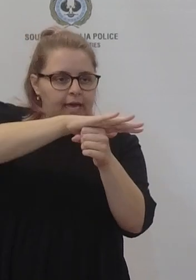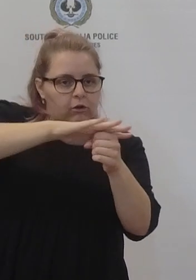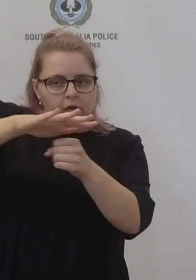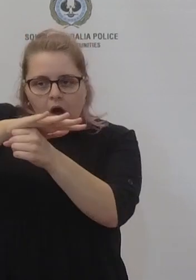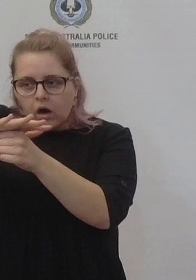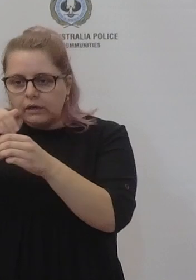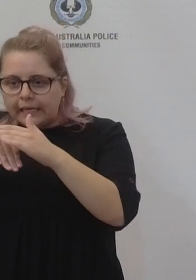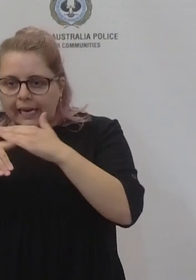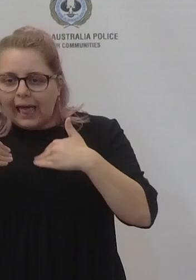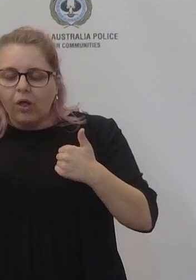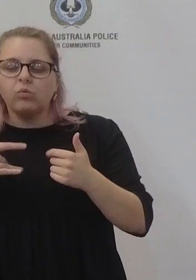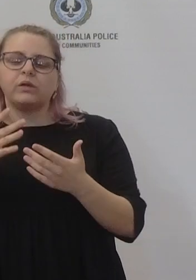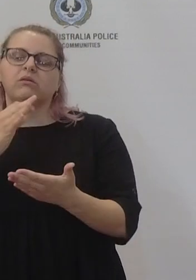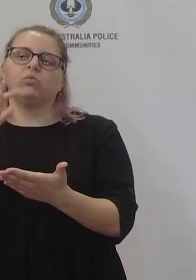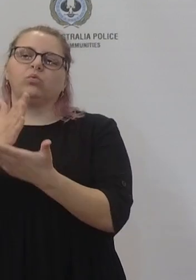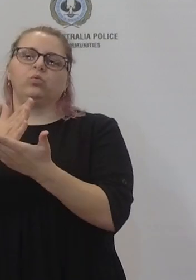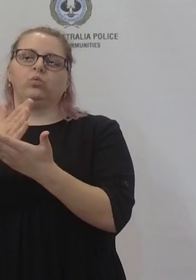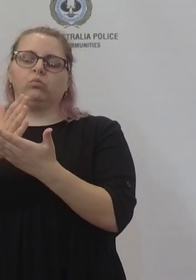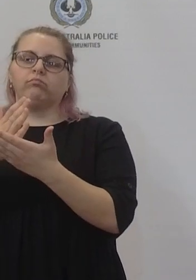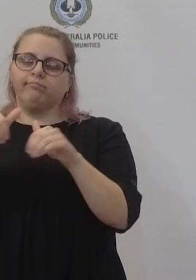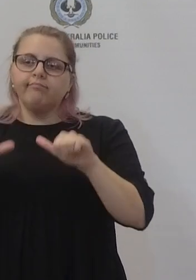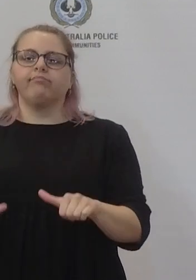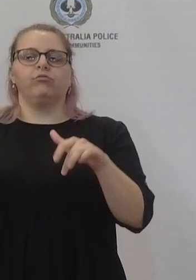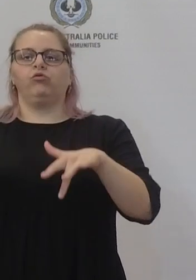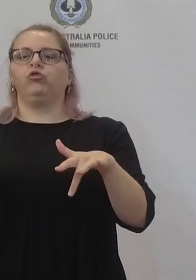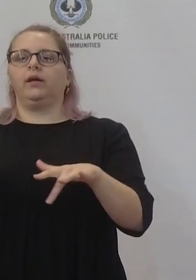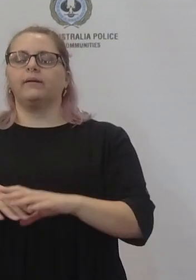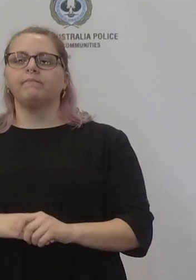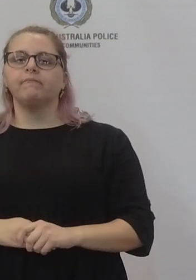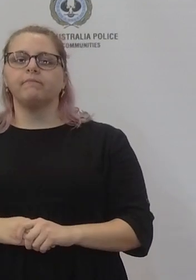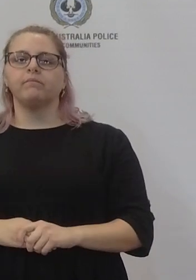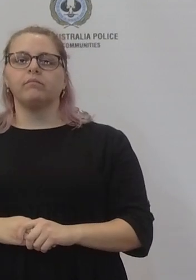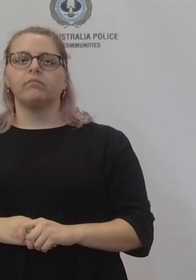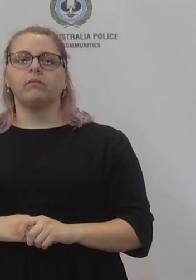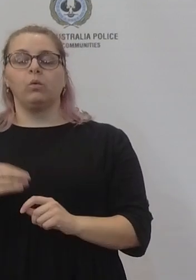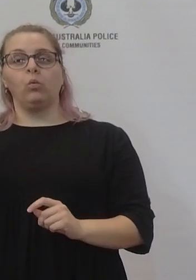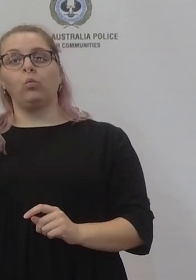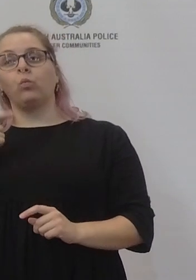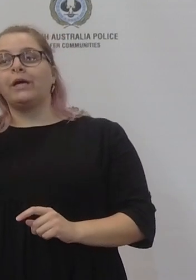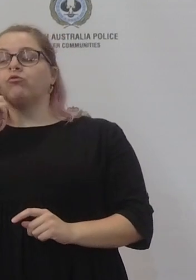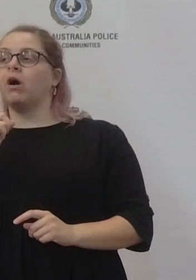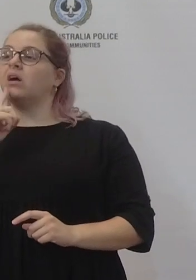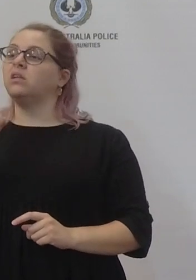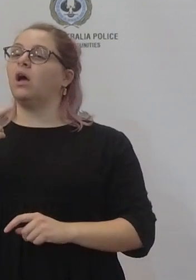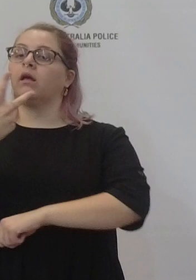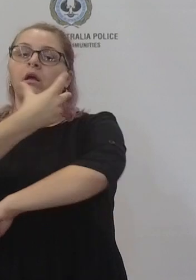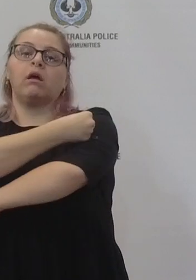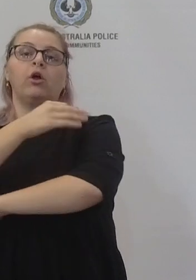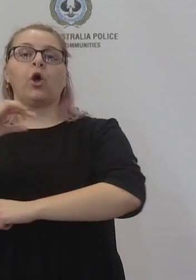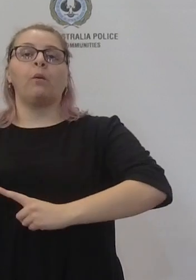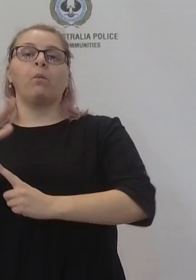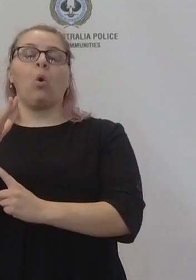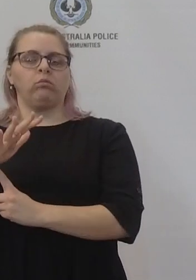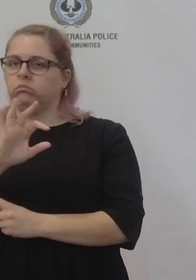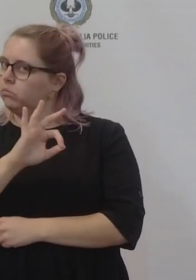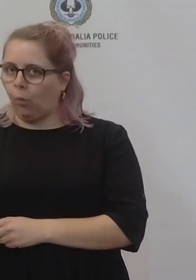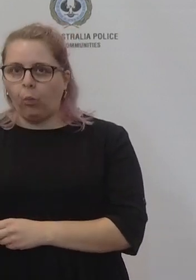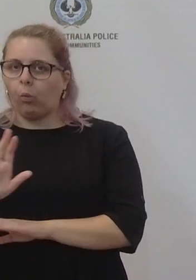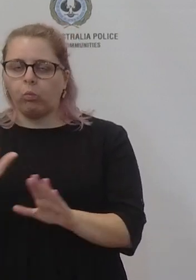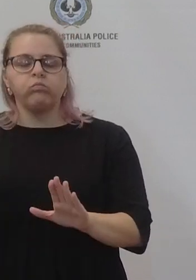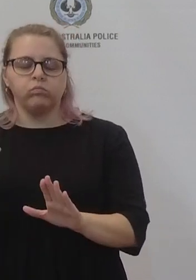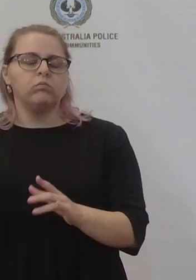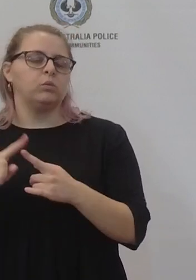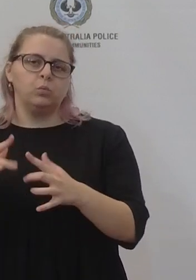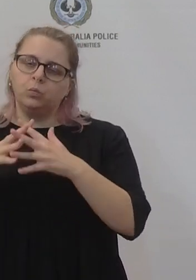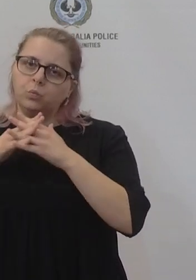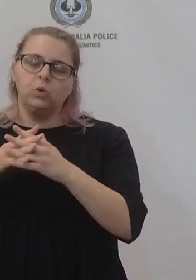it's not to signal at all that um vaccine is not incredibly important um just in terms of the maritime i think